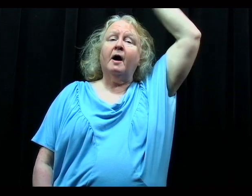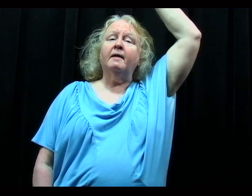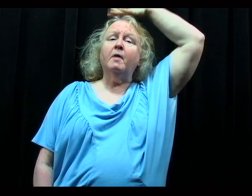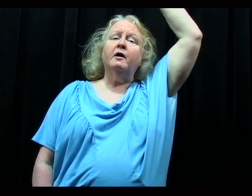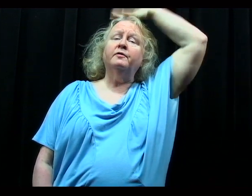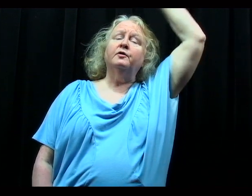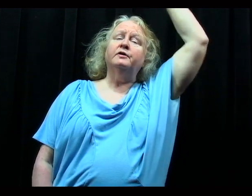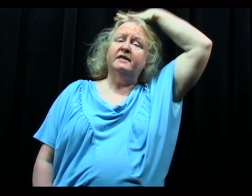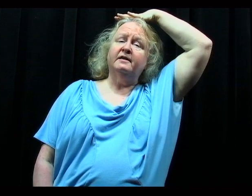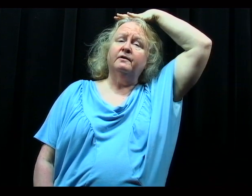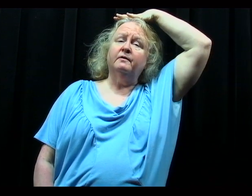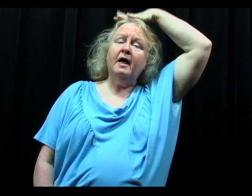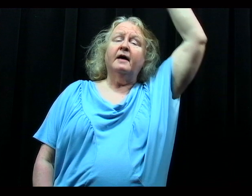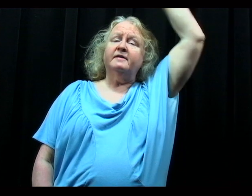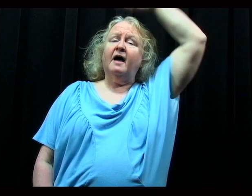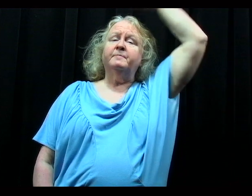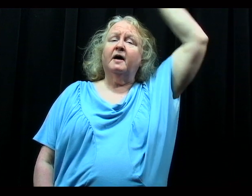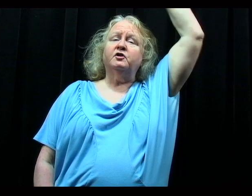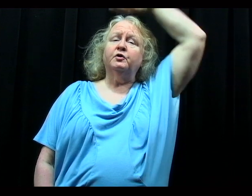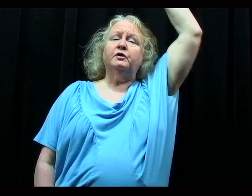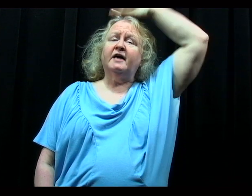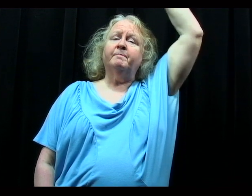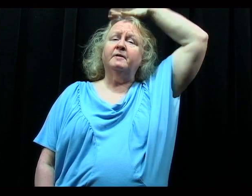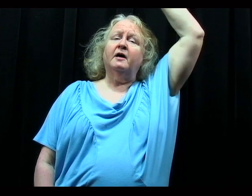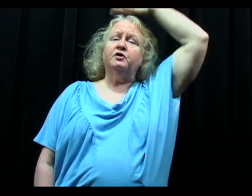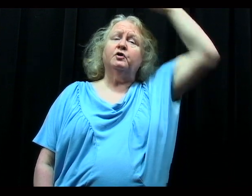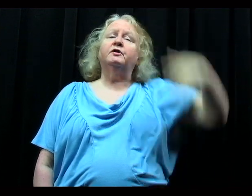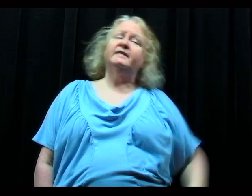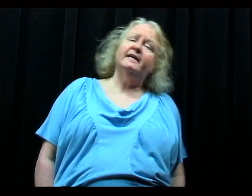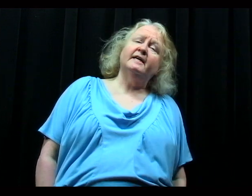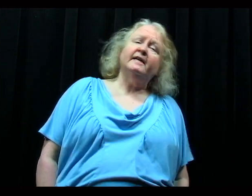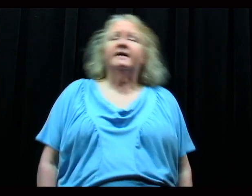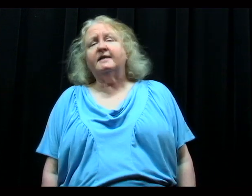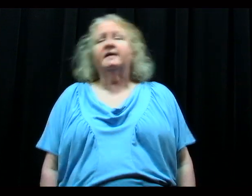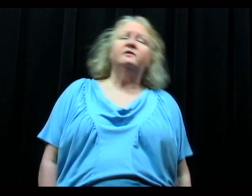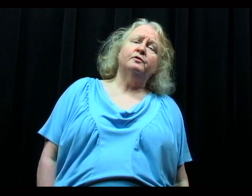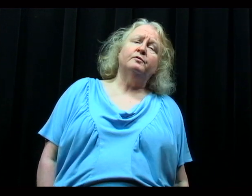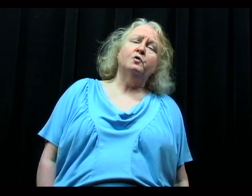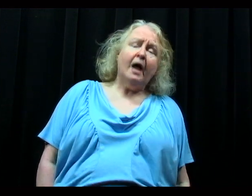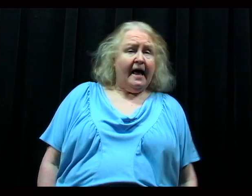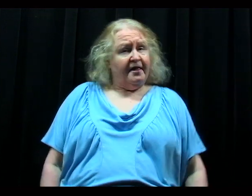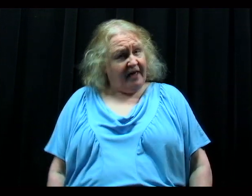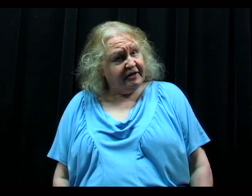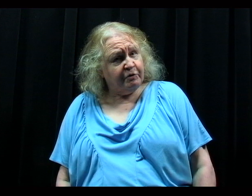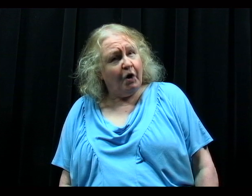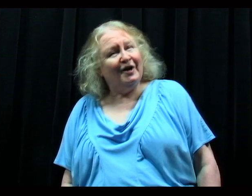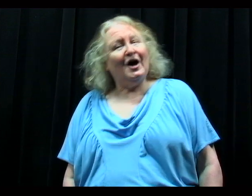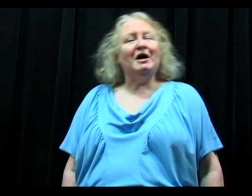my mother dear. Top-notcher, top-notcher, dicky-dicky-doo. That's what I